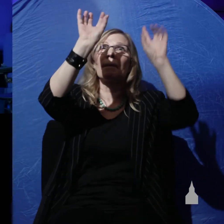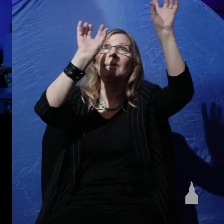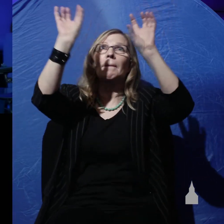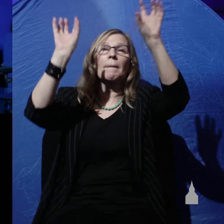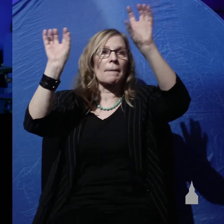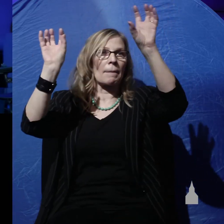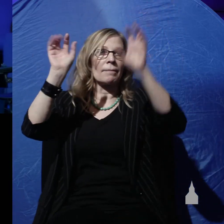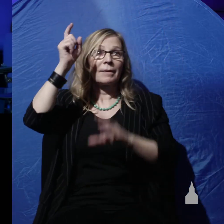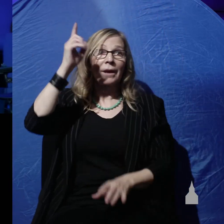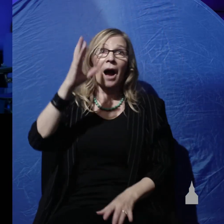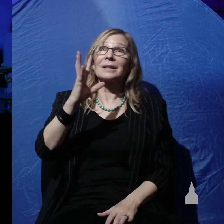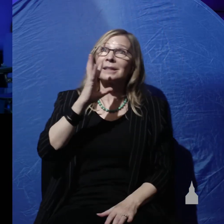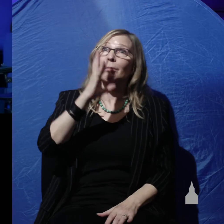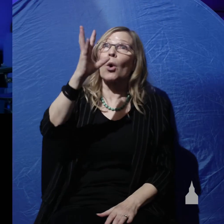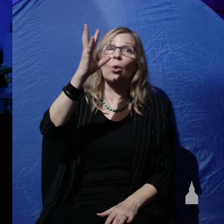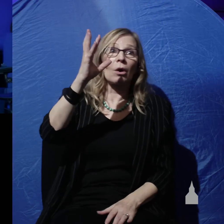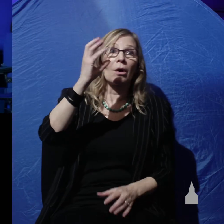God spoke things into creation.